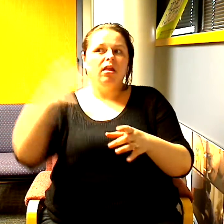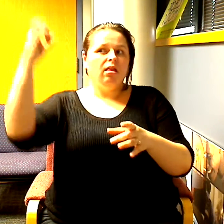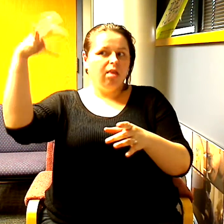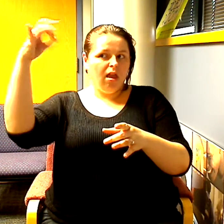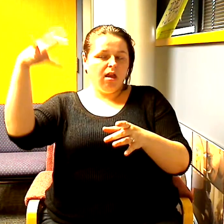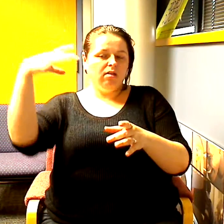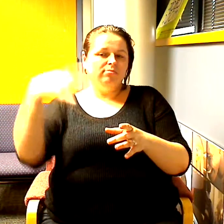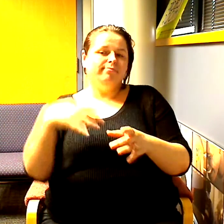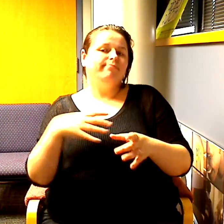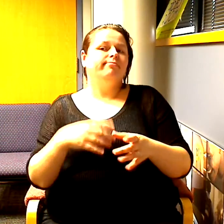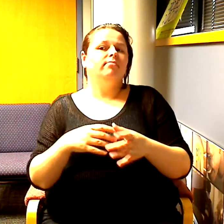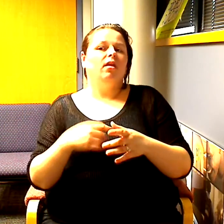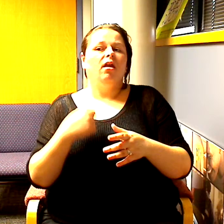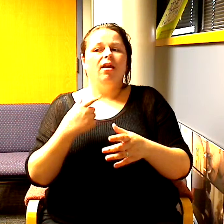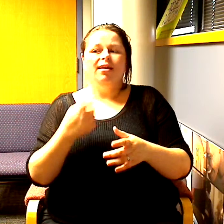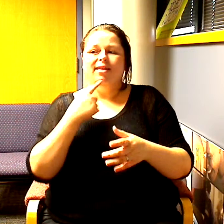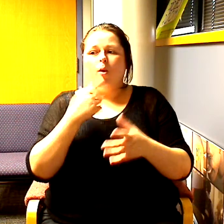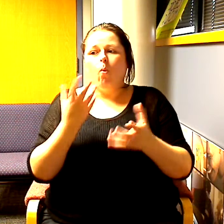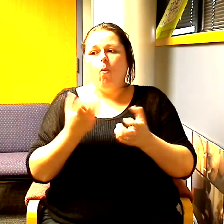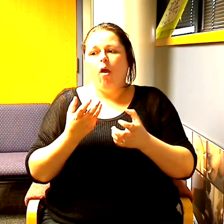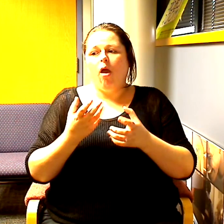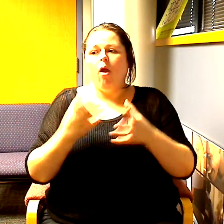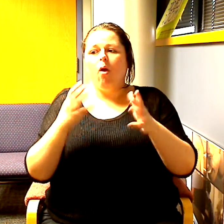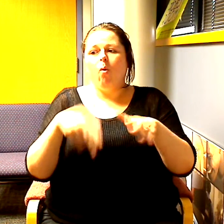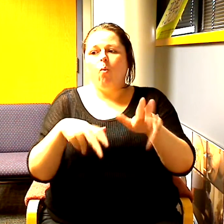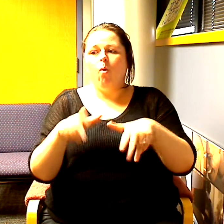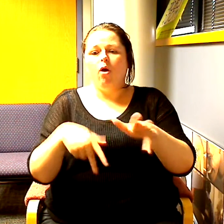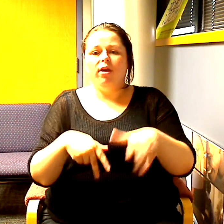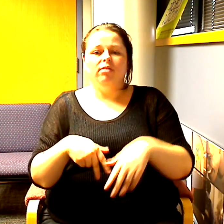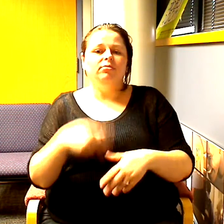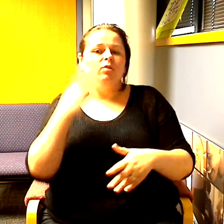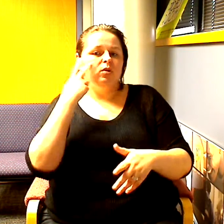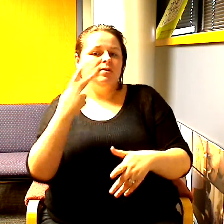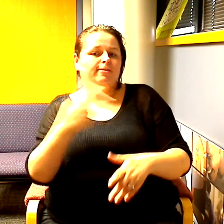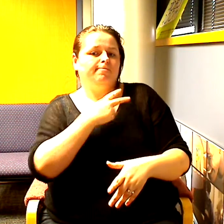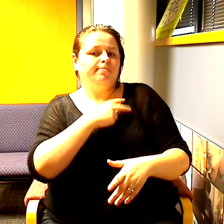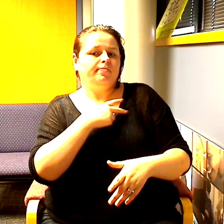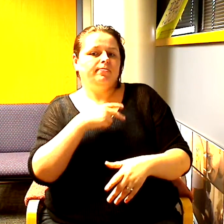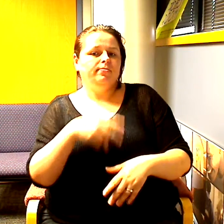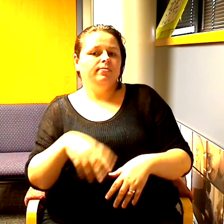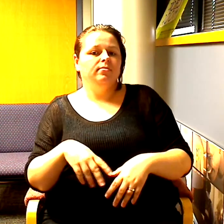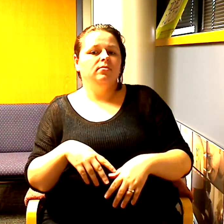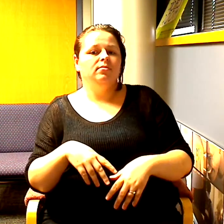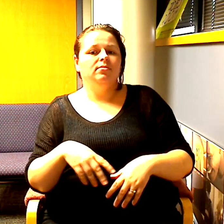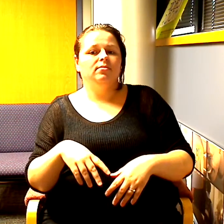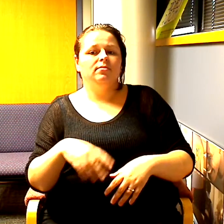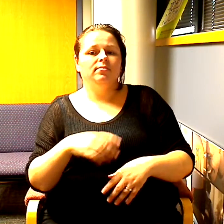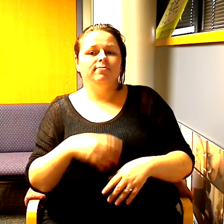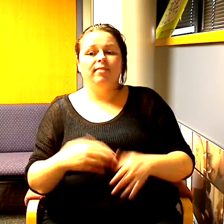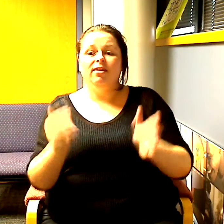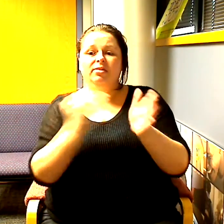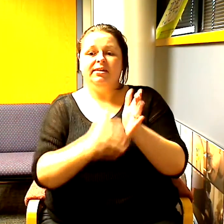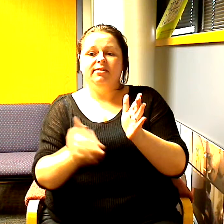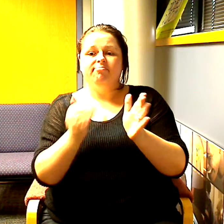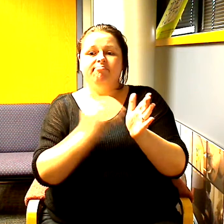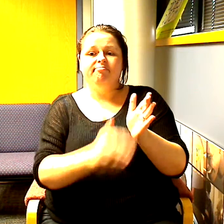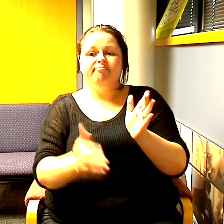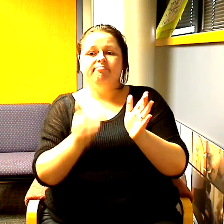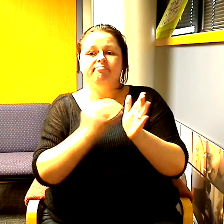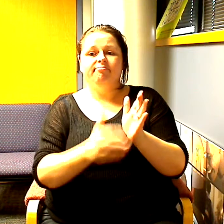Cameron we want a walking shot well then this light goes first nice and long this arm goes back this arm goes forward the head is at three quarters and you just go back and forth just do that and then you